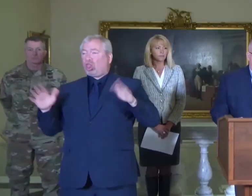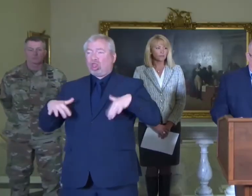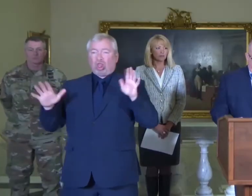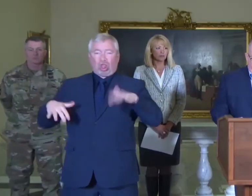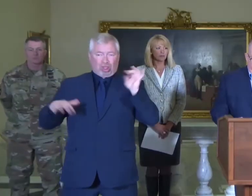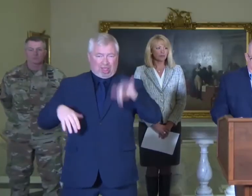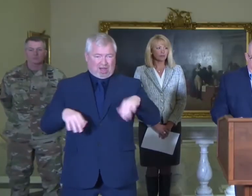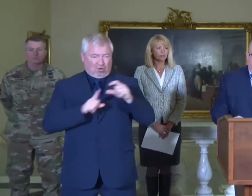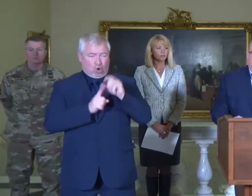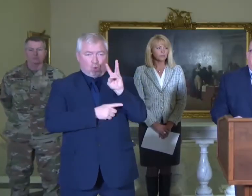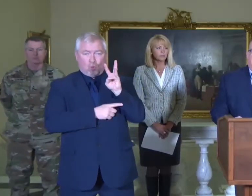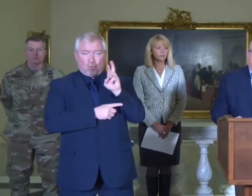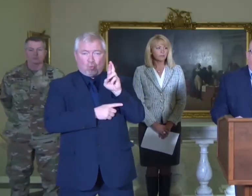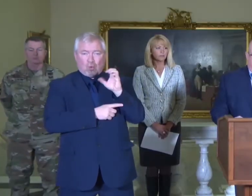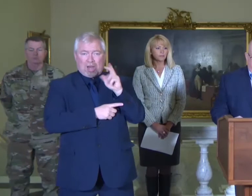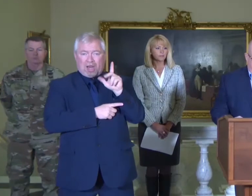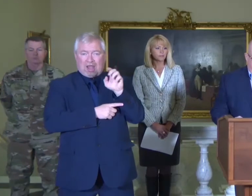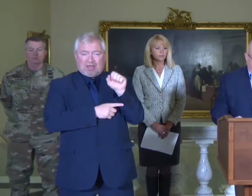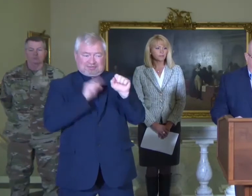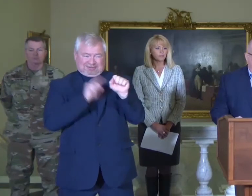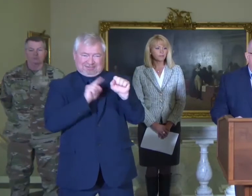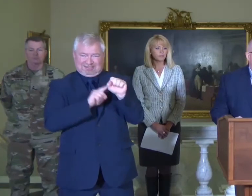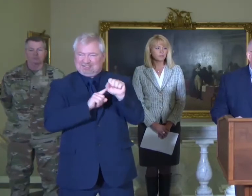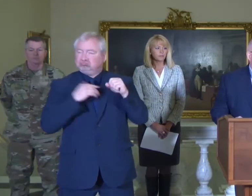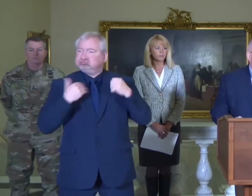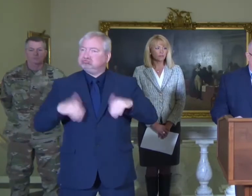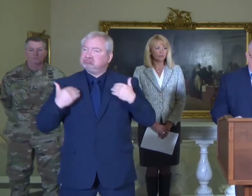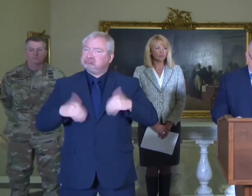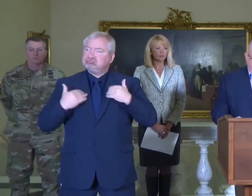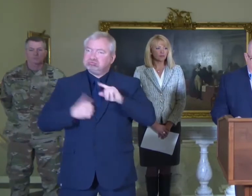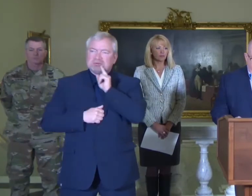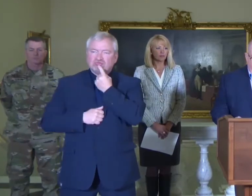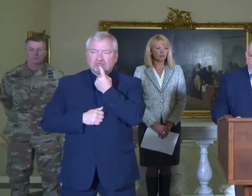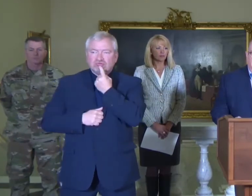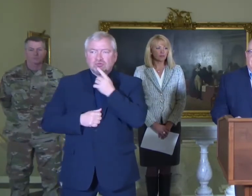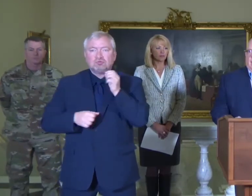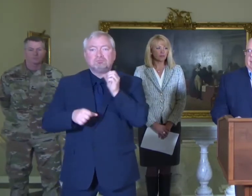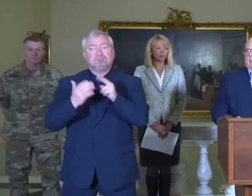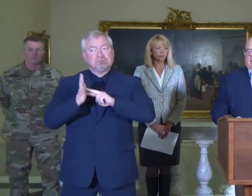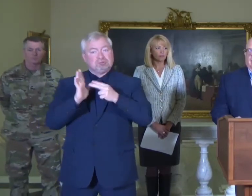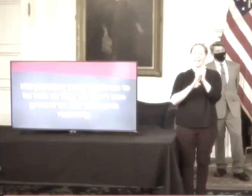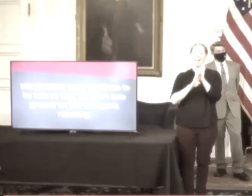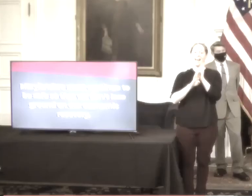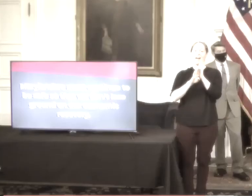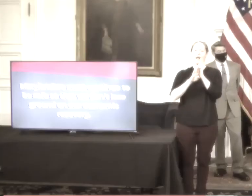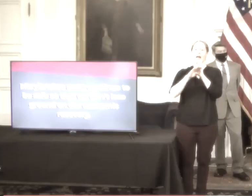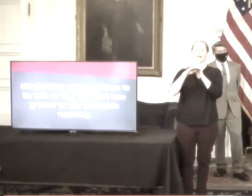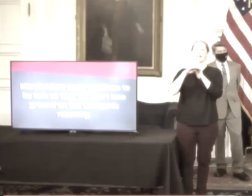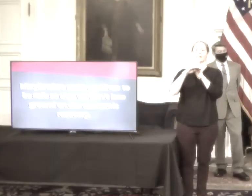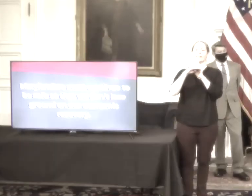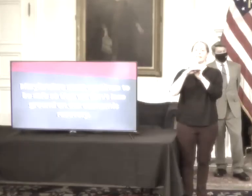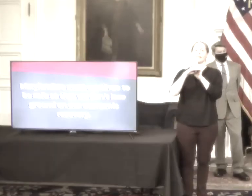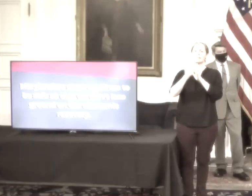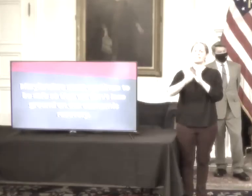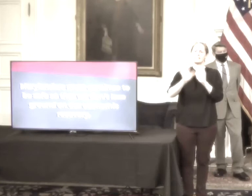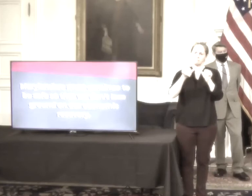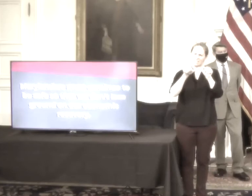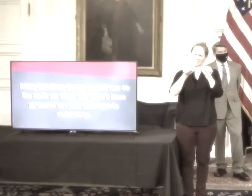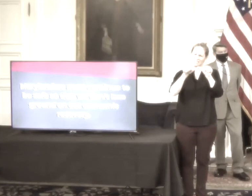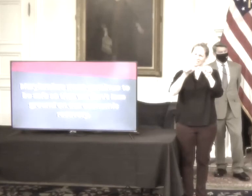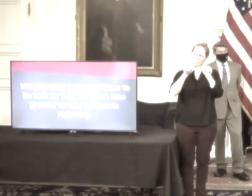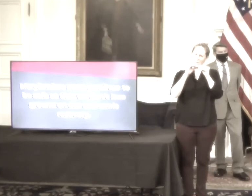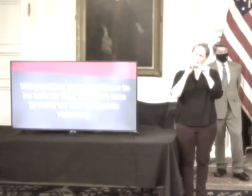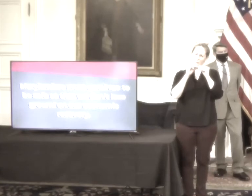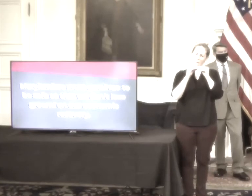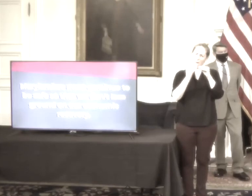even further and more aggressive enforcement actions will be taken. Yes, Governor, I'm going to